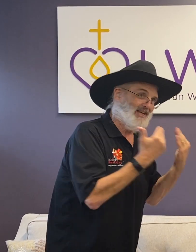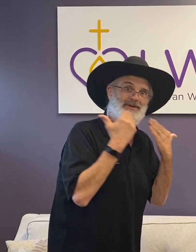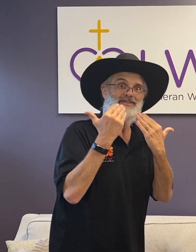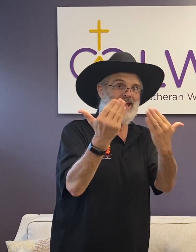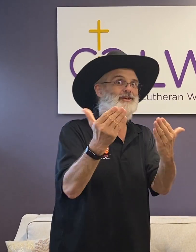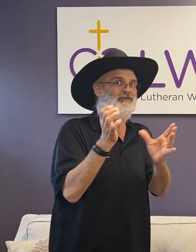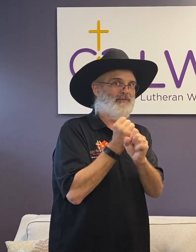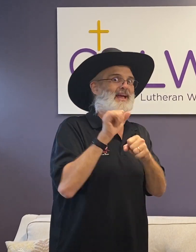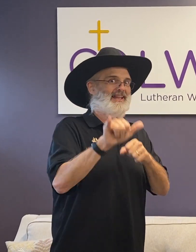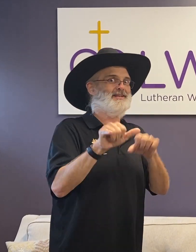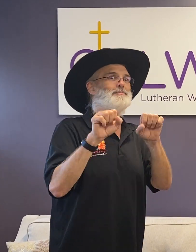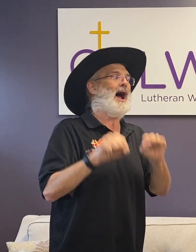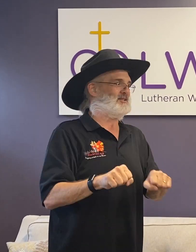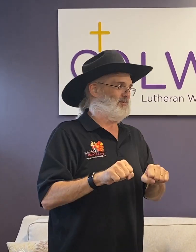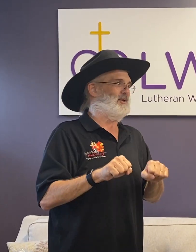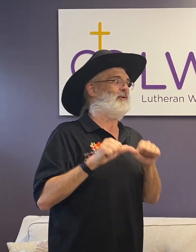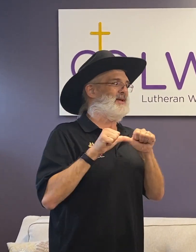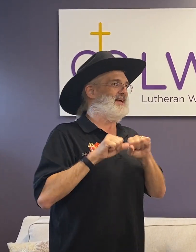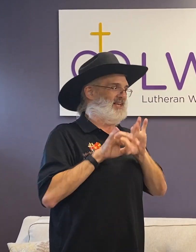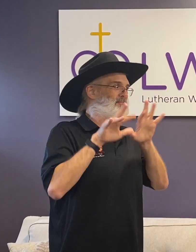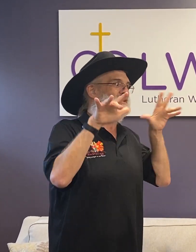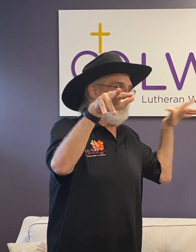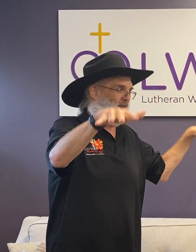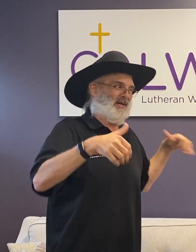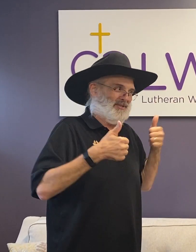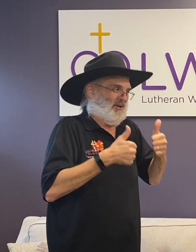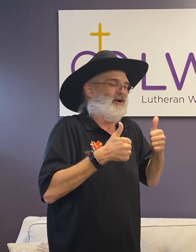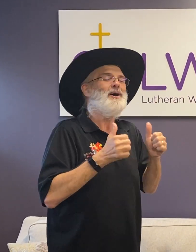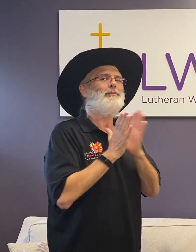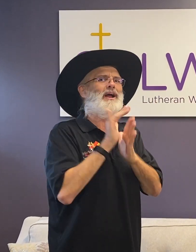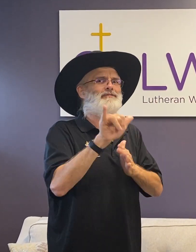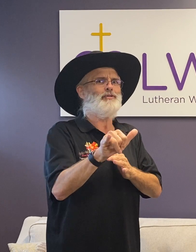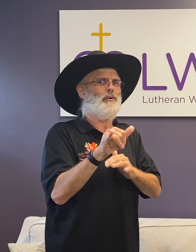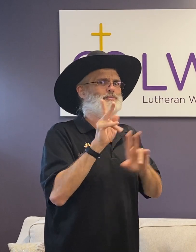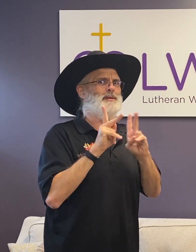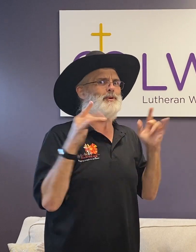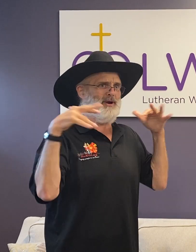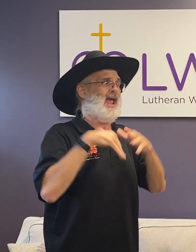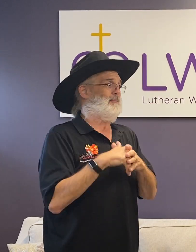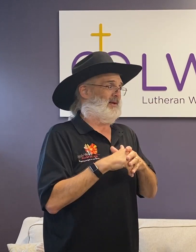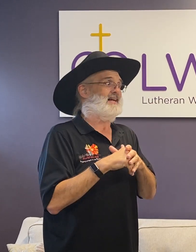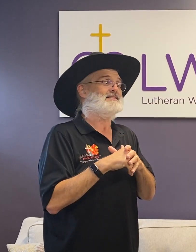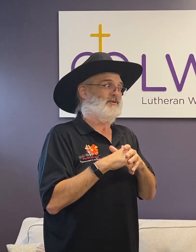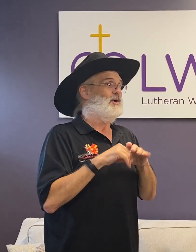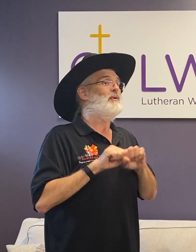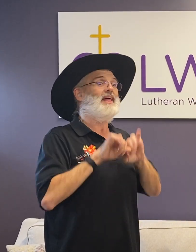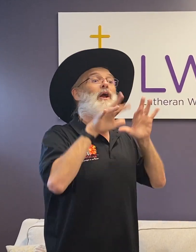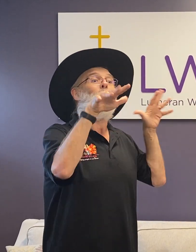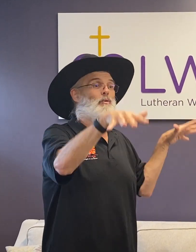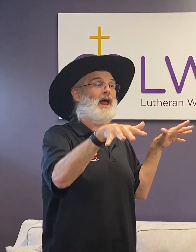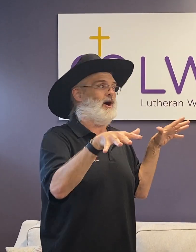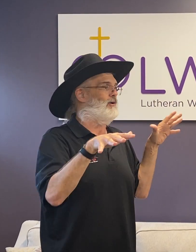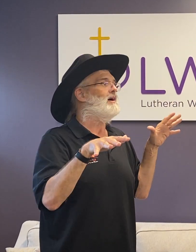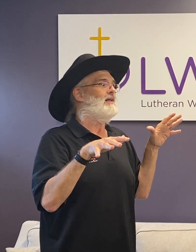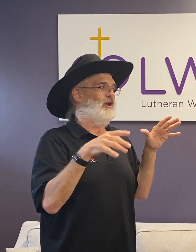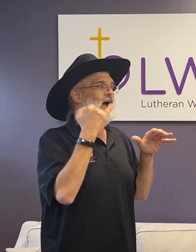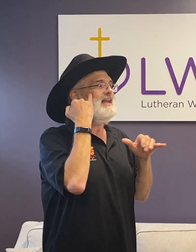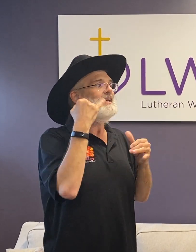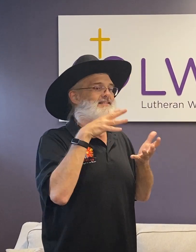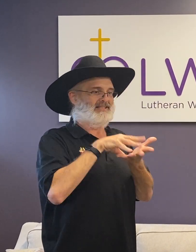you. Thank you for making this possible that we can keep this outreach. So pray for those people who came because when they go home now, their idea is to